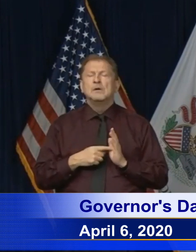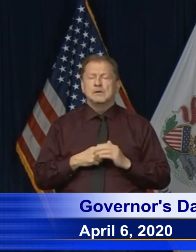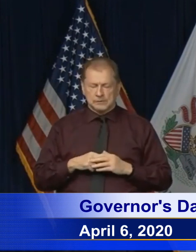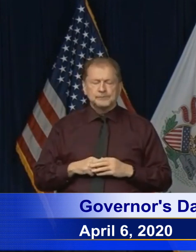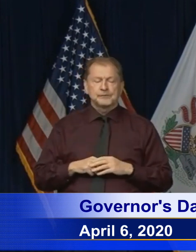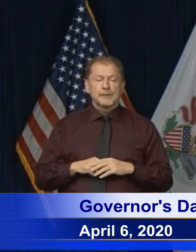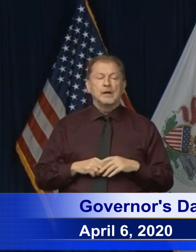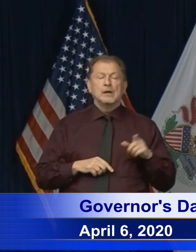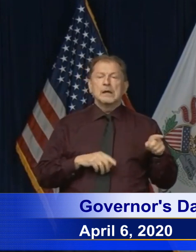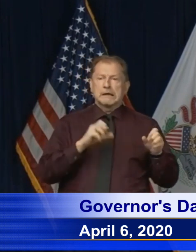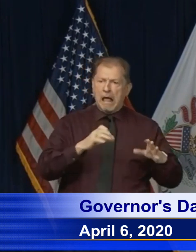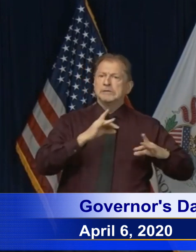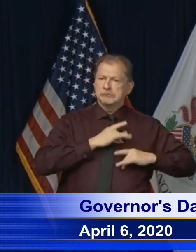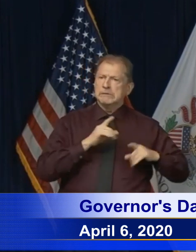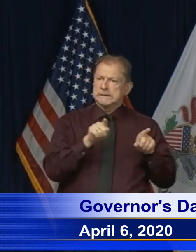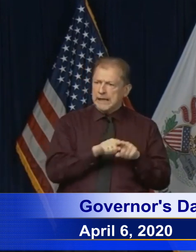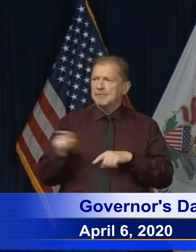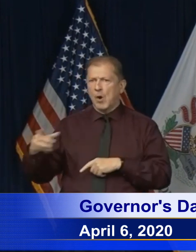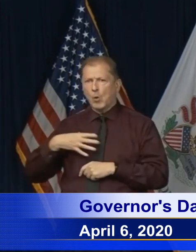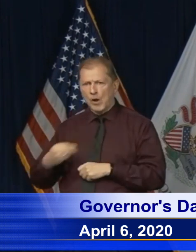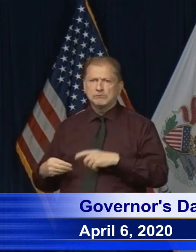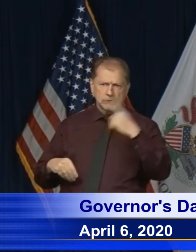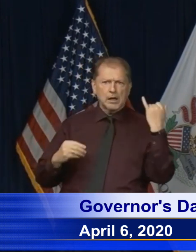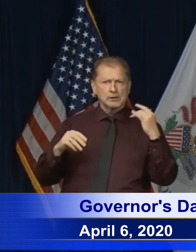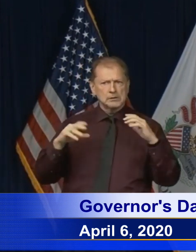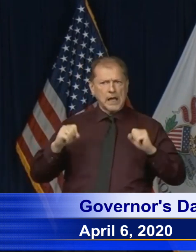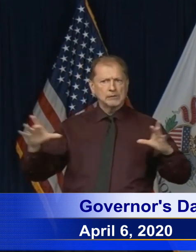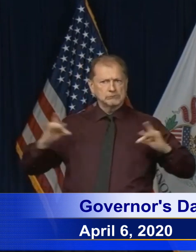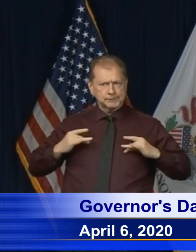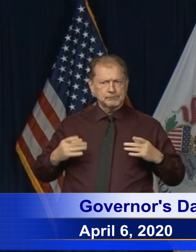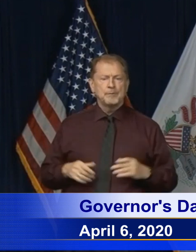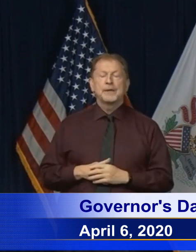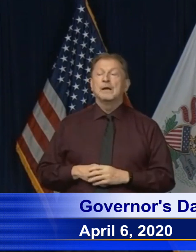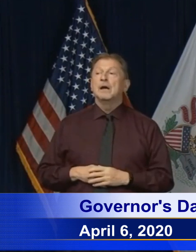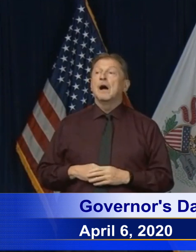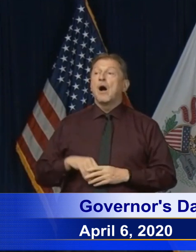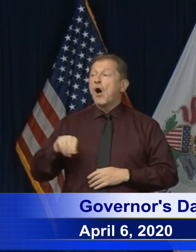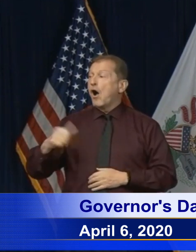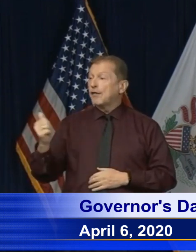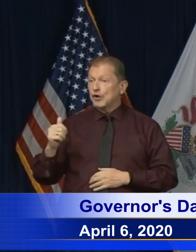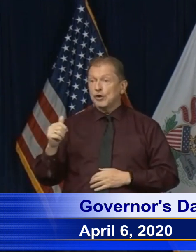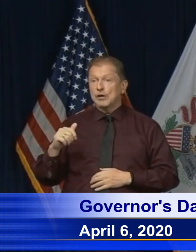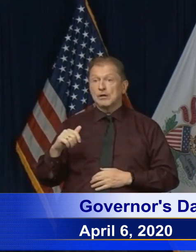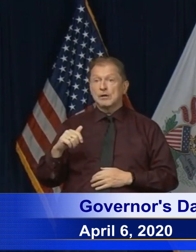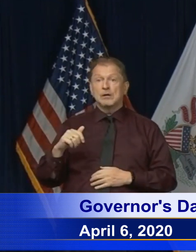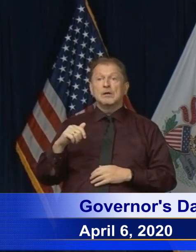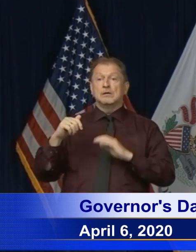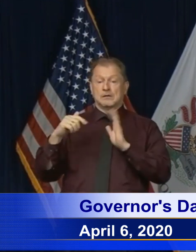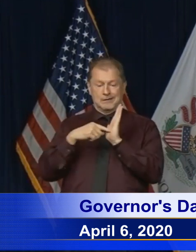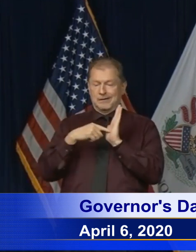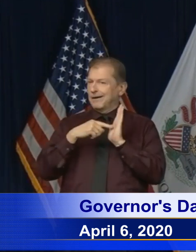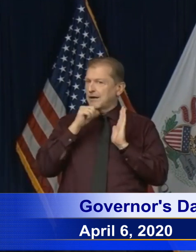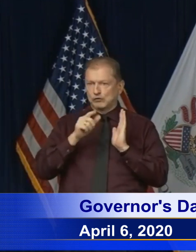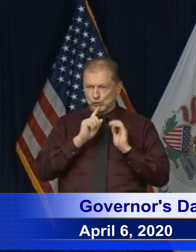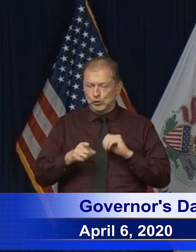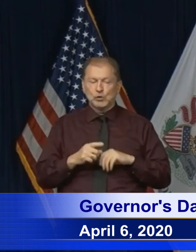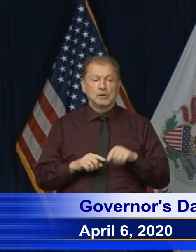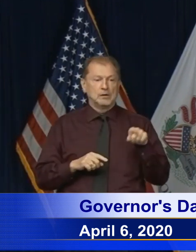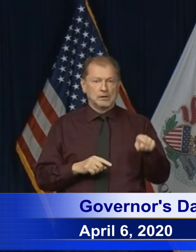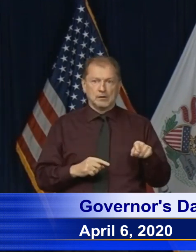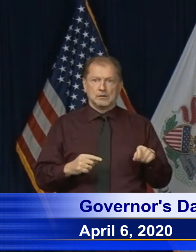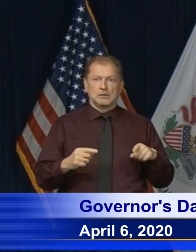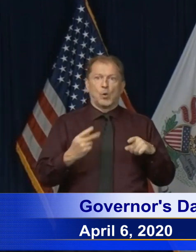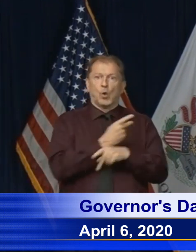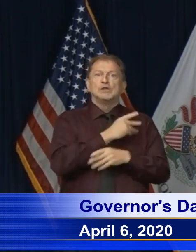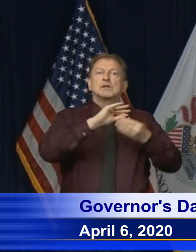is also false that, that, uh, this, uh, this adversely affects African Americans because COVID-19 by its very nature, uh,